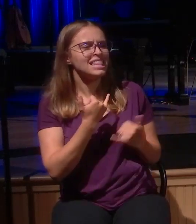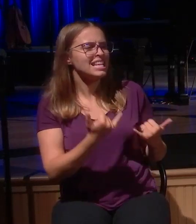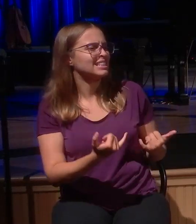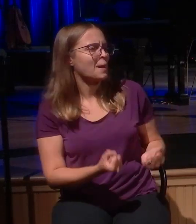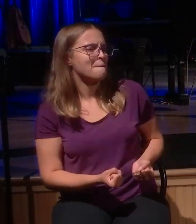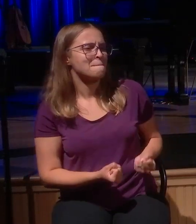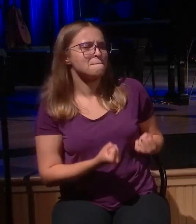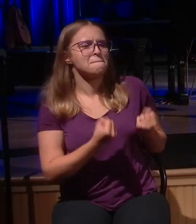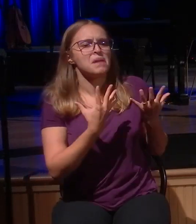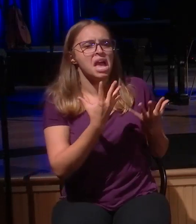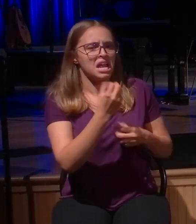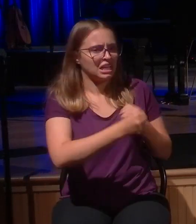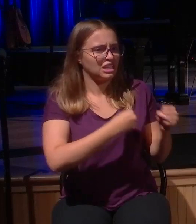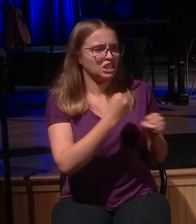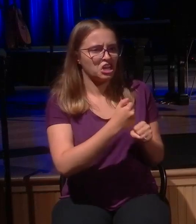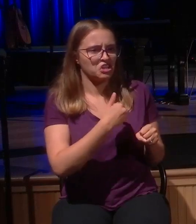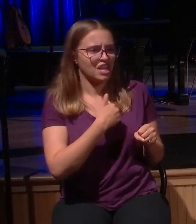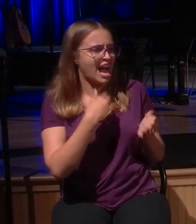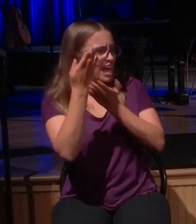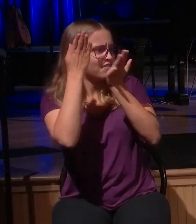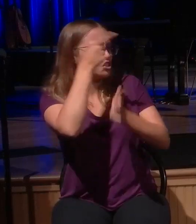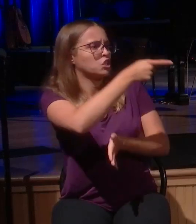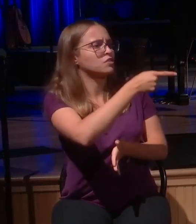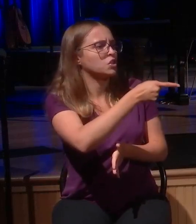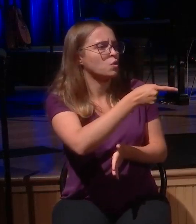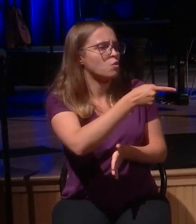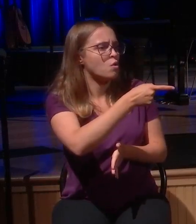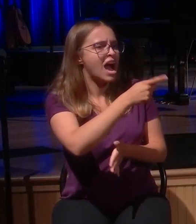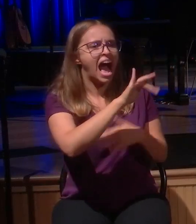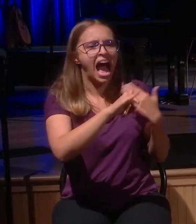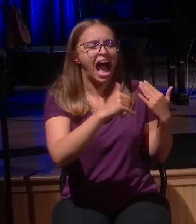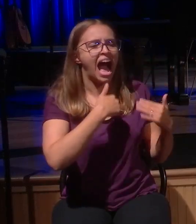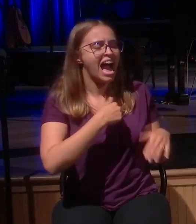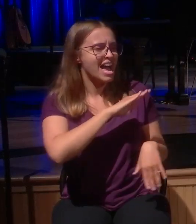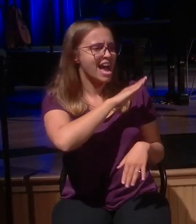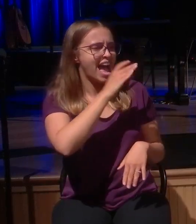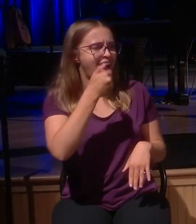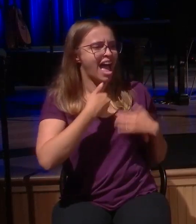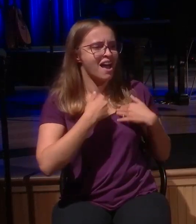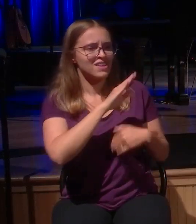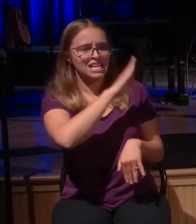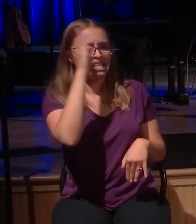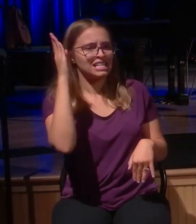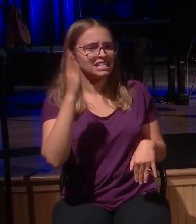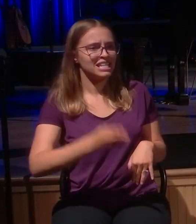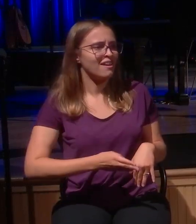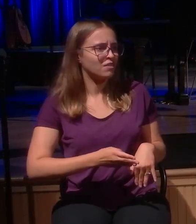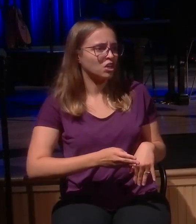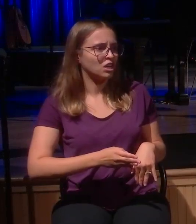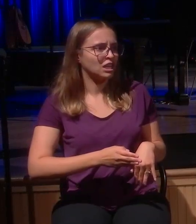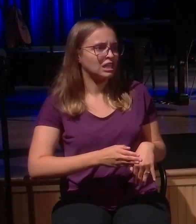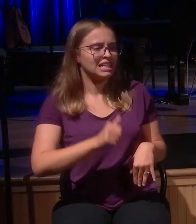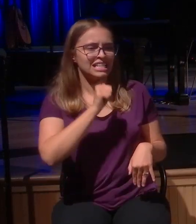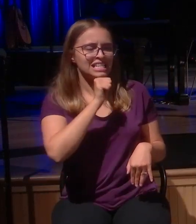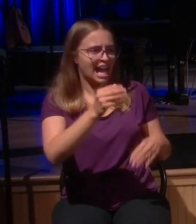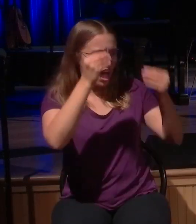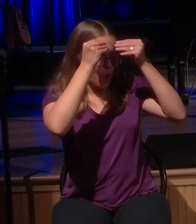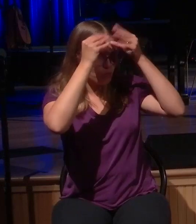And I never disobeyed your command. There it is. After all I've sacrificed for you, Dad. Yet you